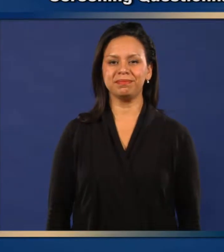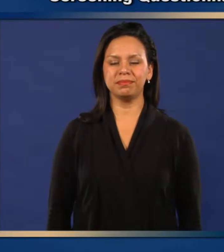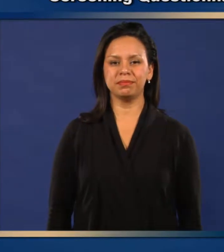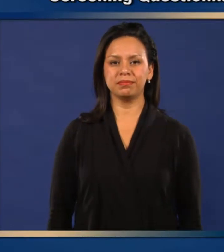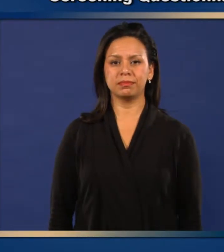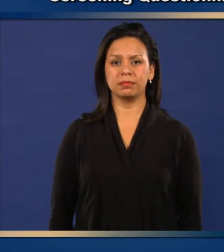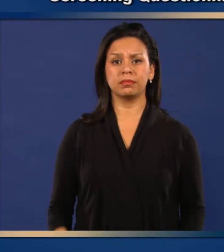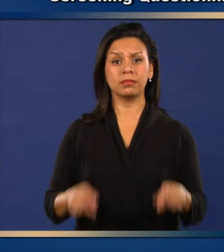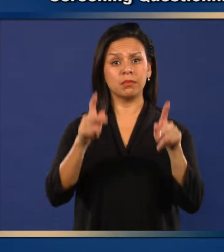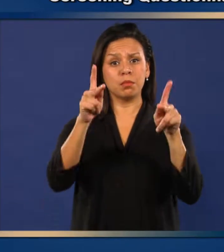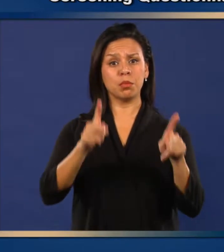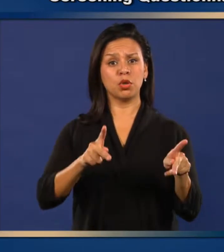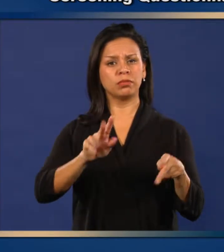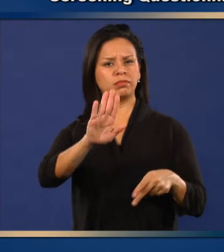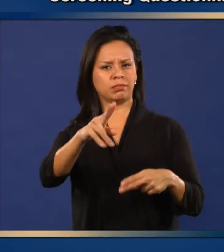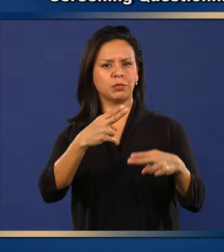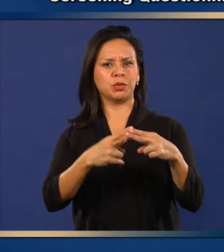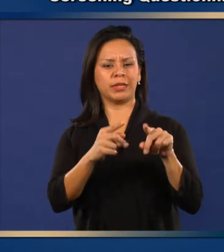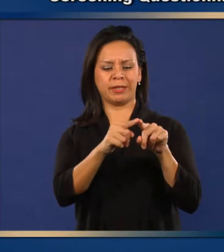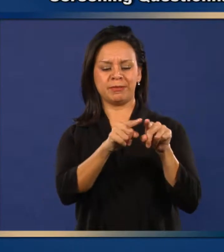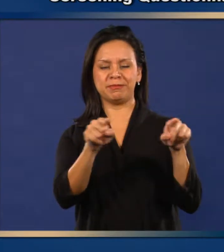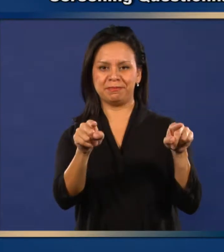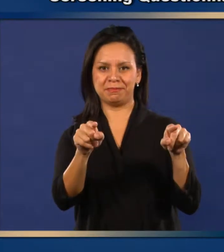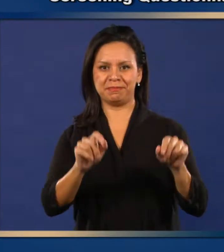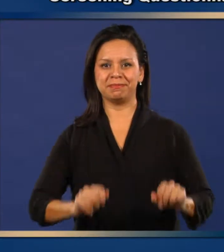Please enter patient's name.